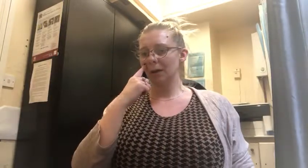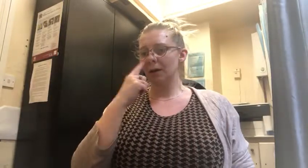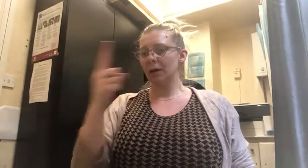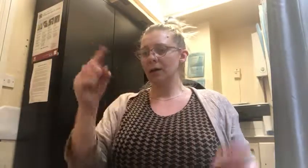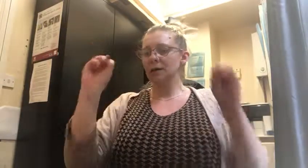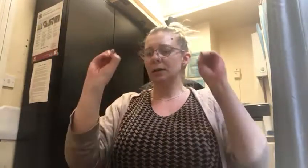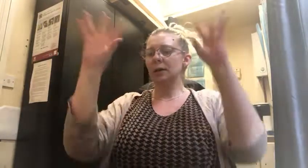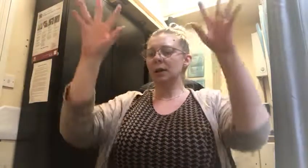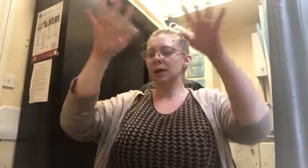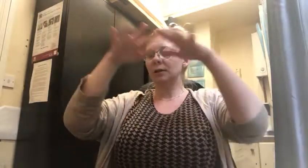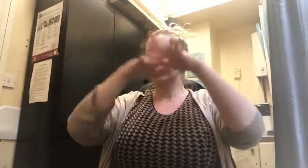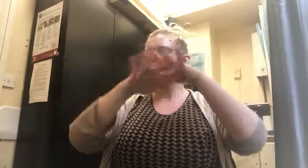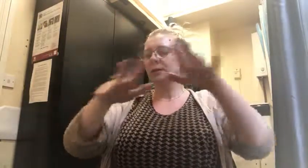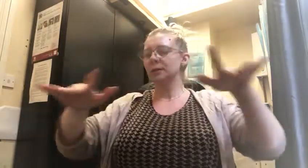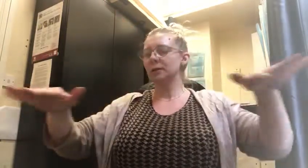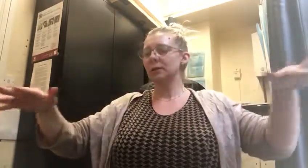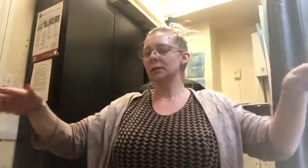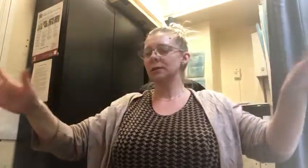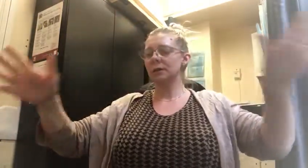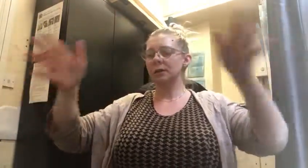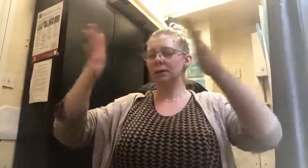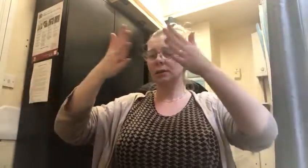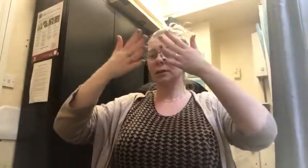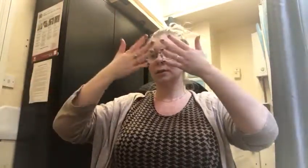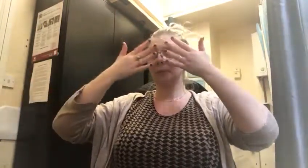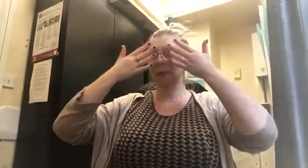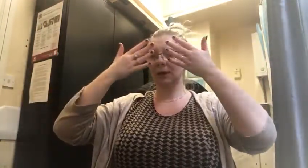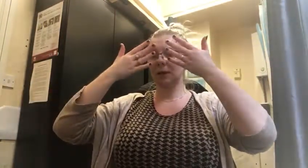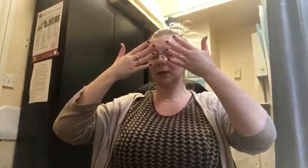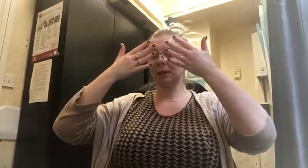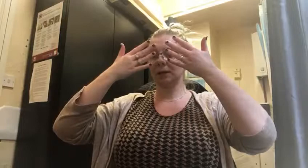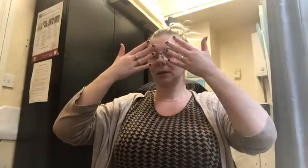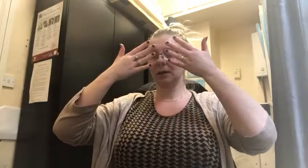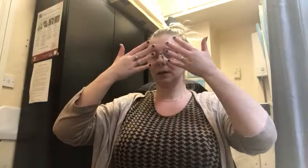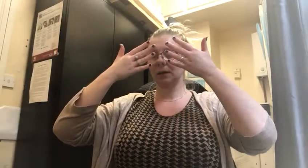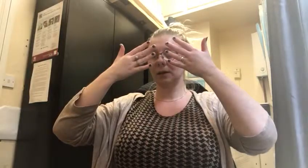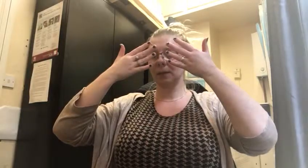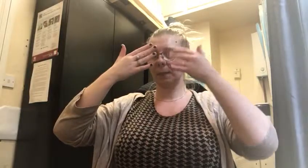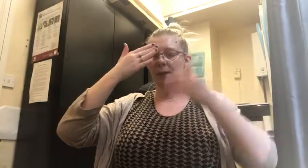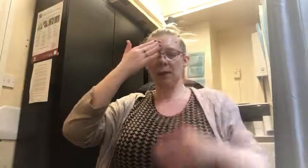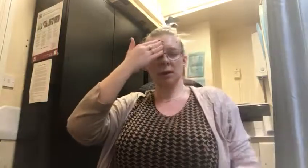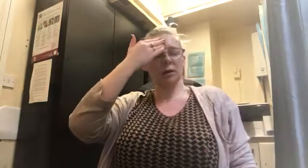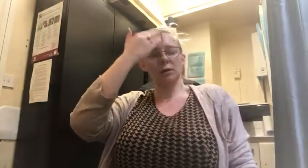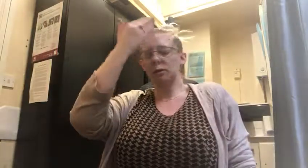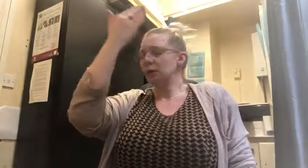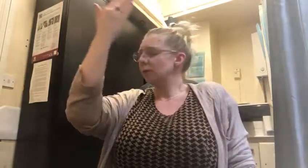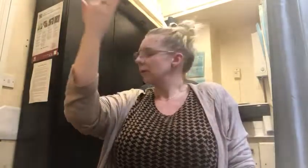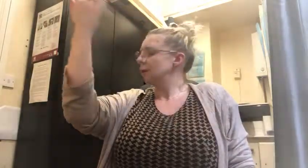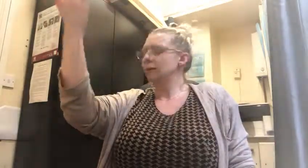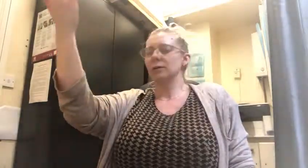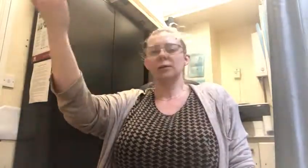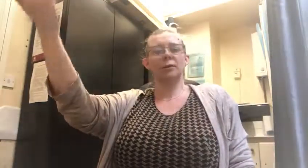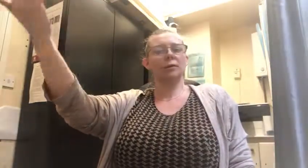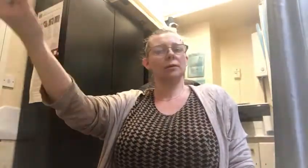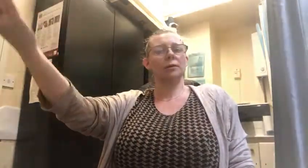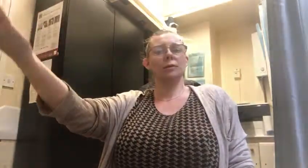Think I'll rise as it shines If the sea is blinding But no one knows